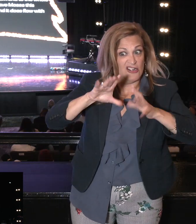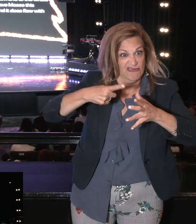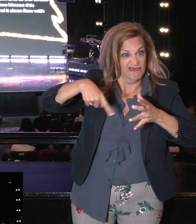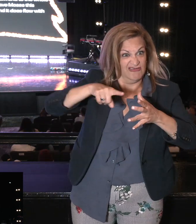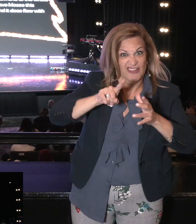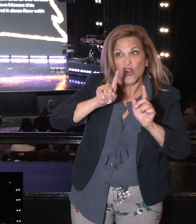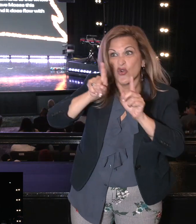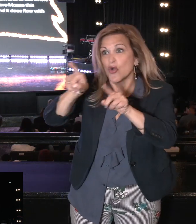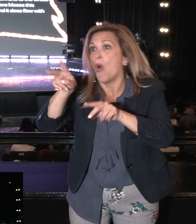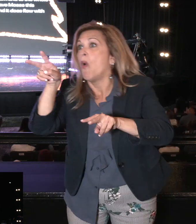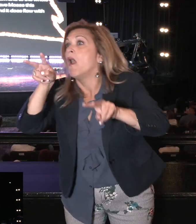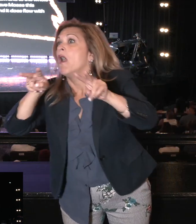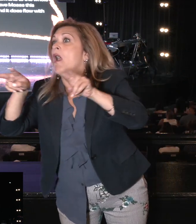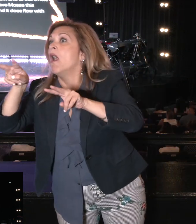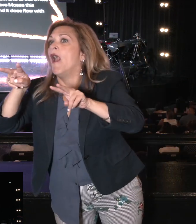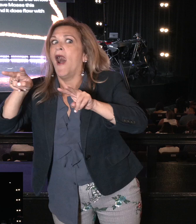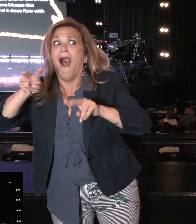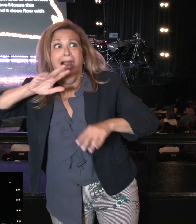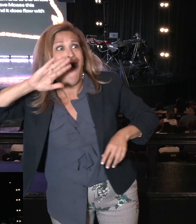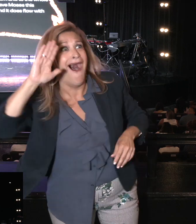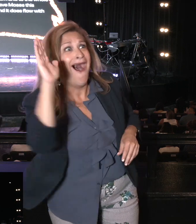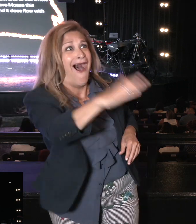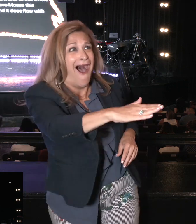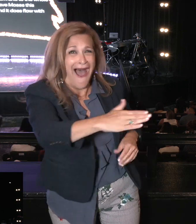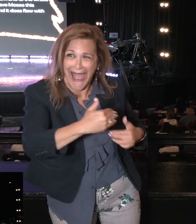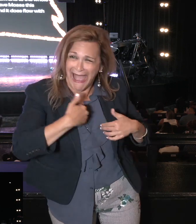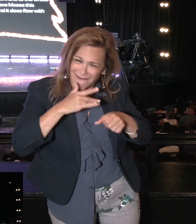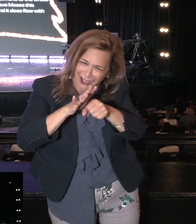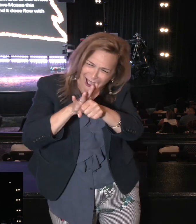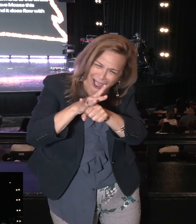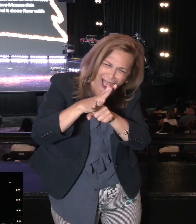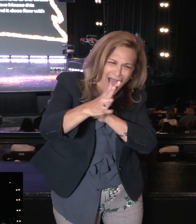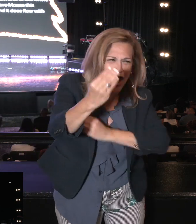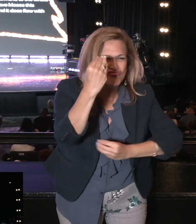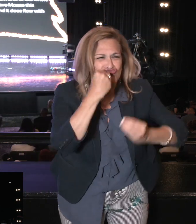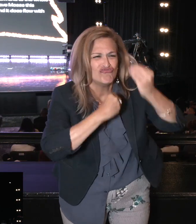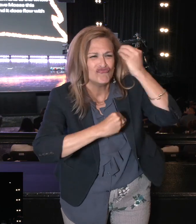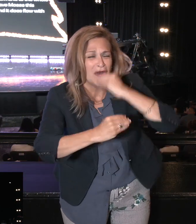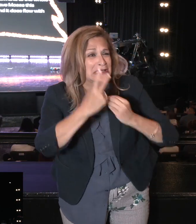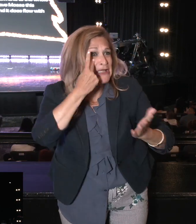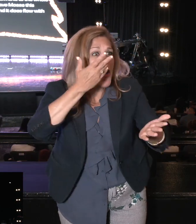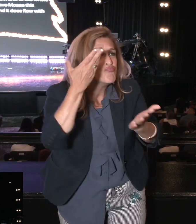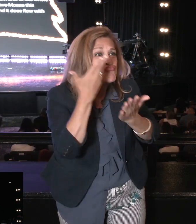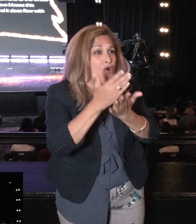does, and it does flow with milk and honey. Here is the fruit.